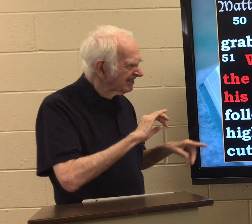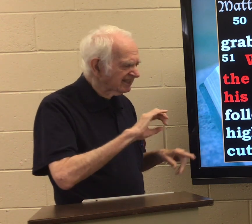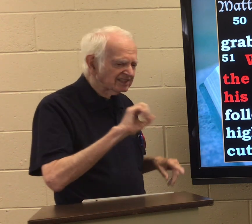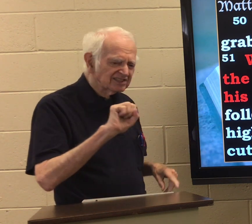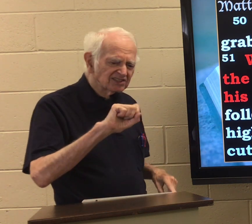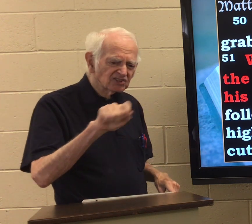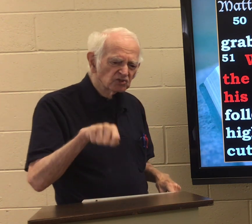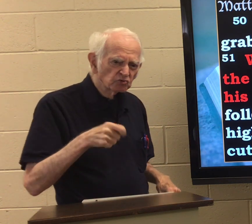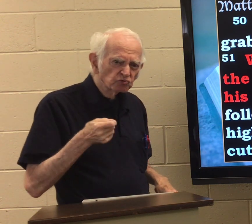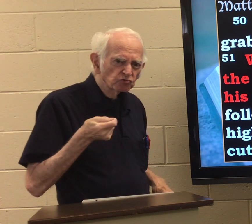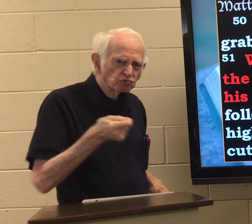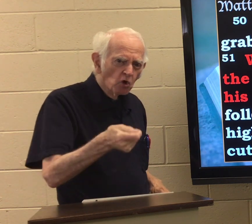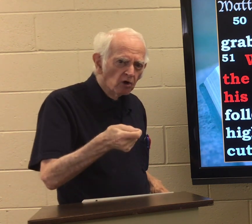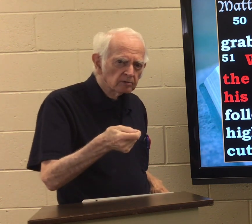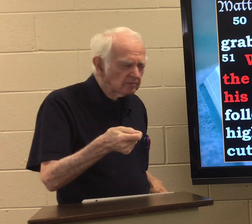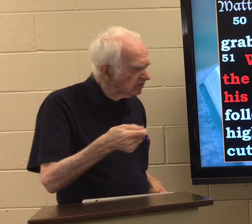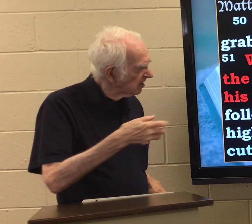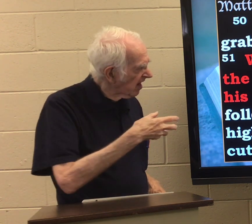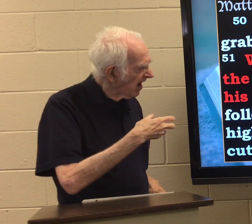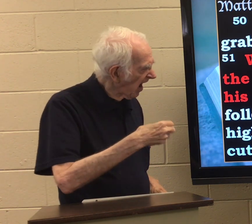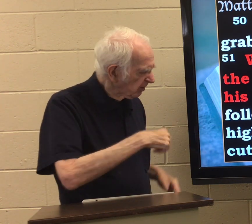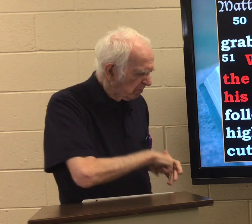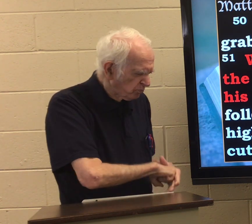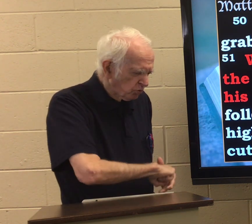and pulled it out.